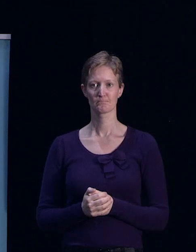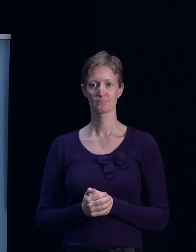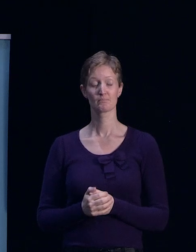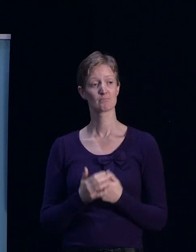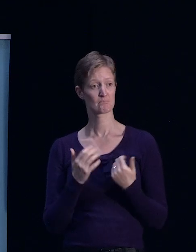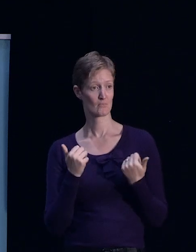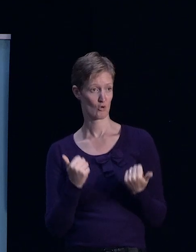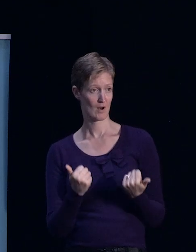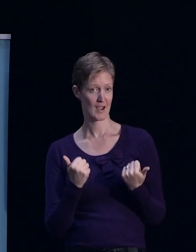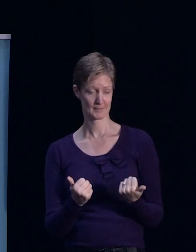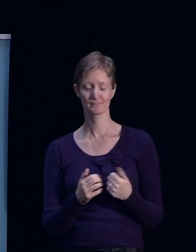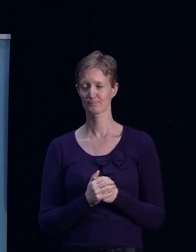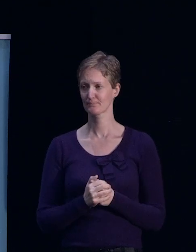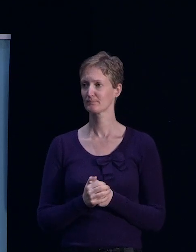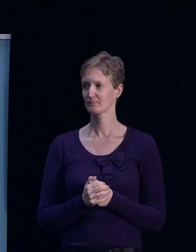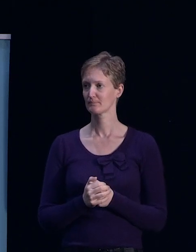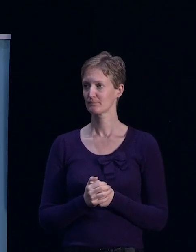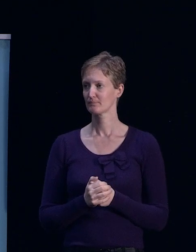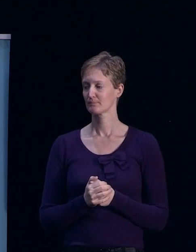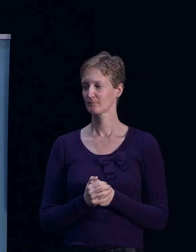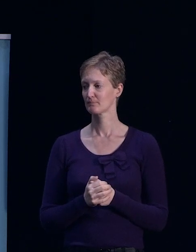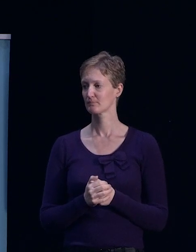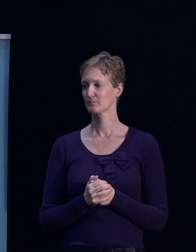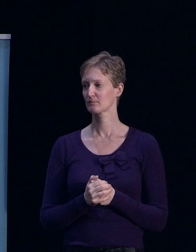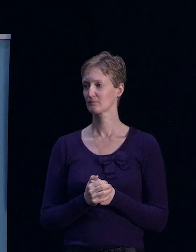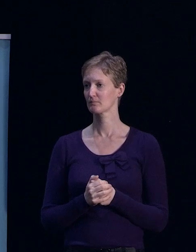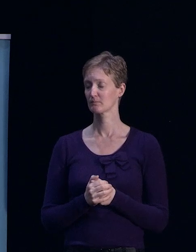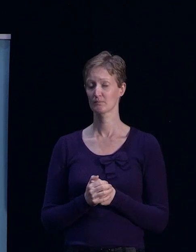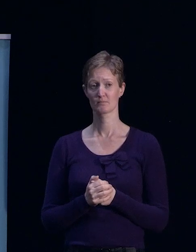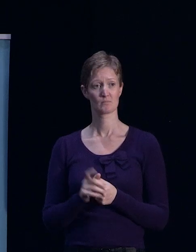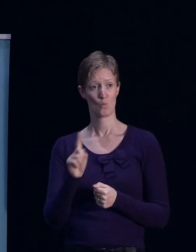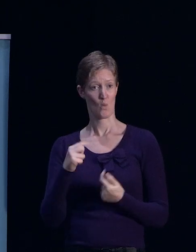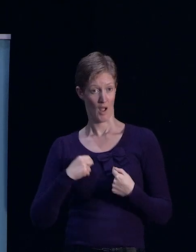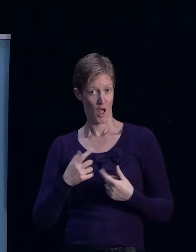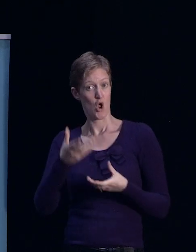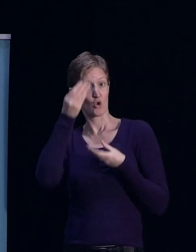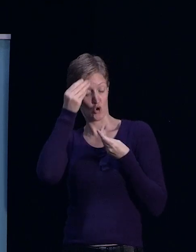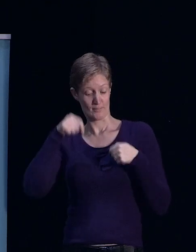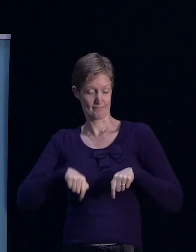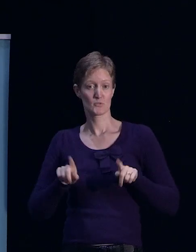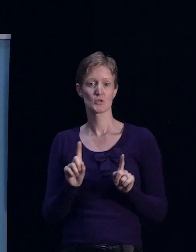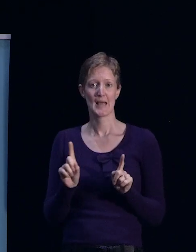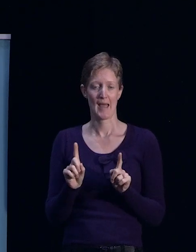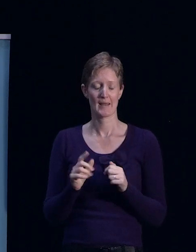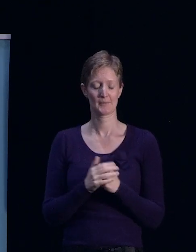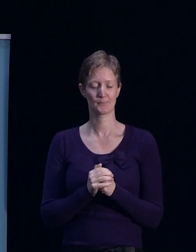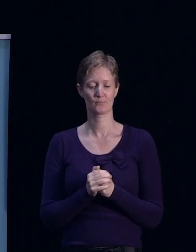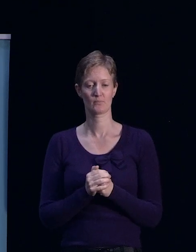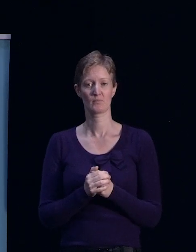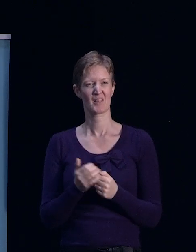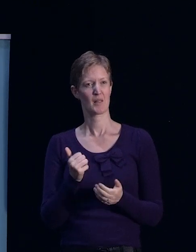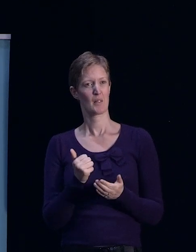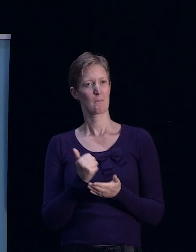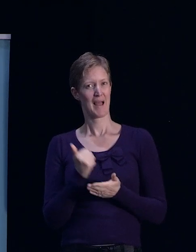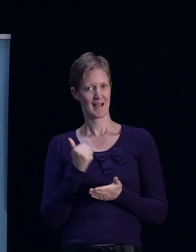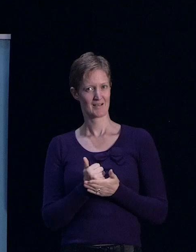All right. Okay, so look, what I've got from this, from the panel, is that from a banking perspective, I